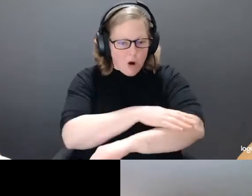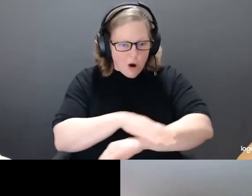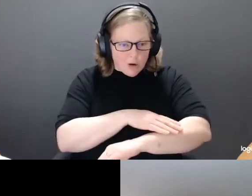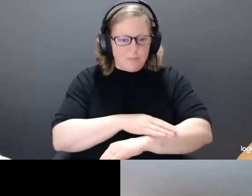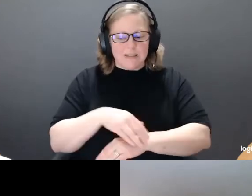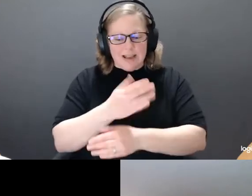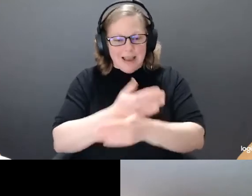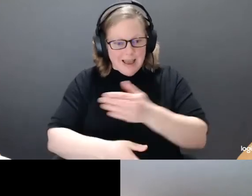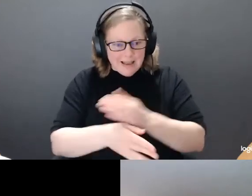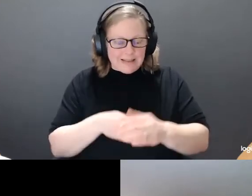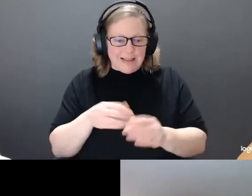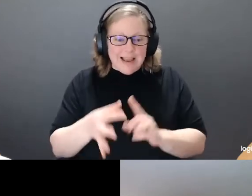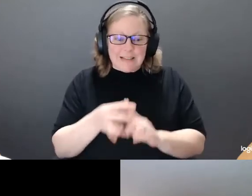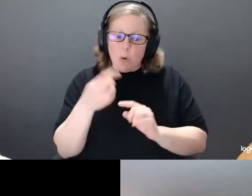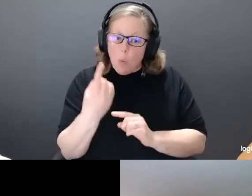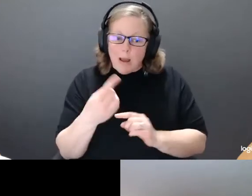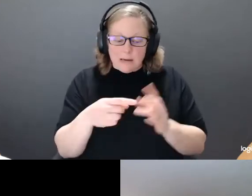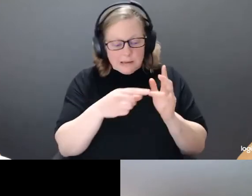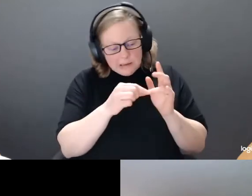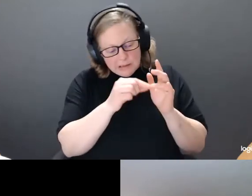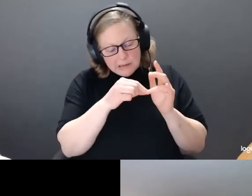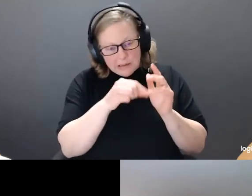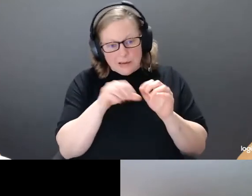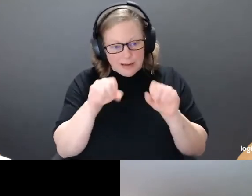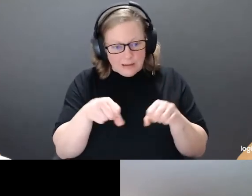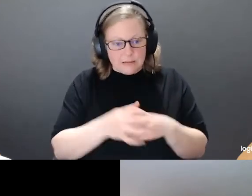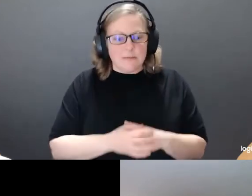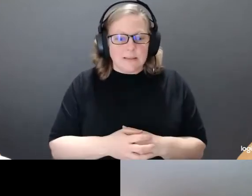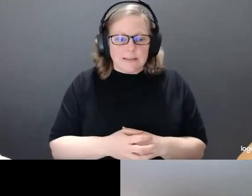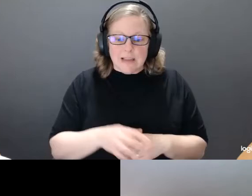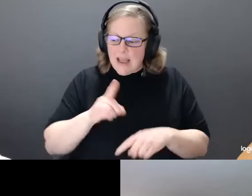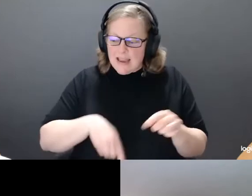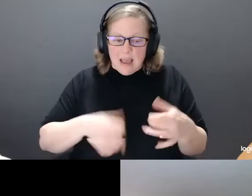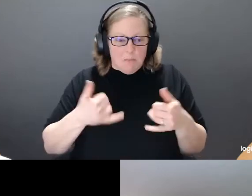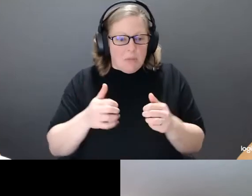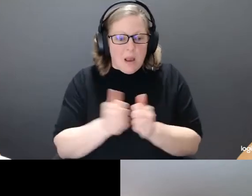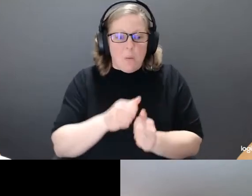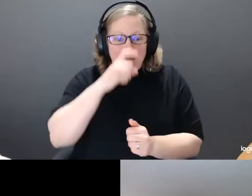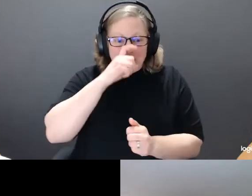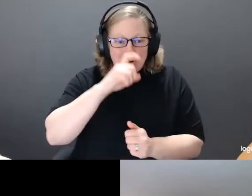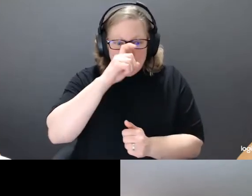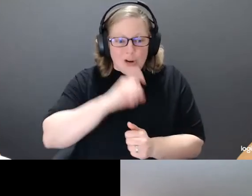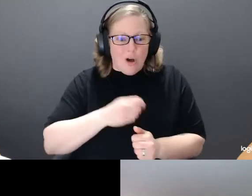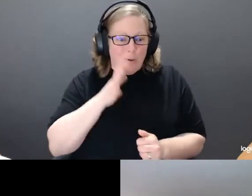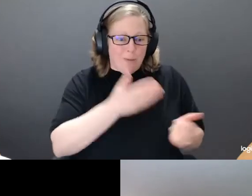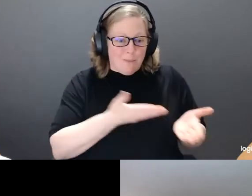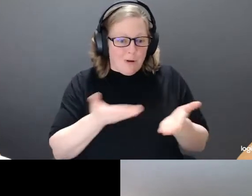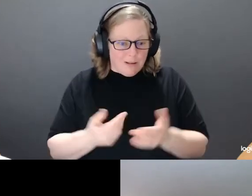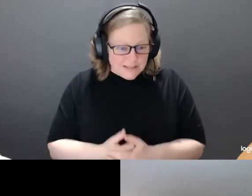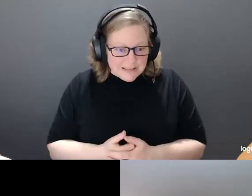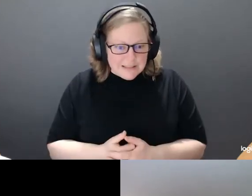forefinger. I couldn't play with the paper dolls she had brought me. She said nothing about the devastation they must have felt.